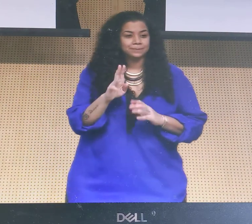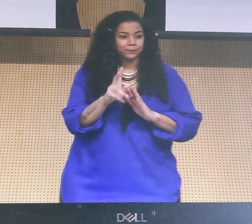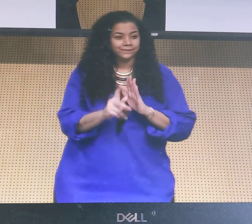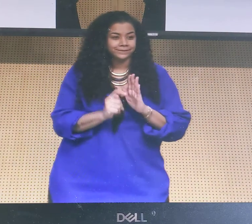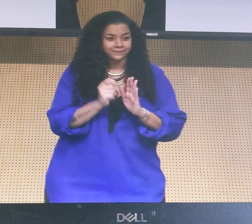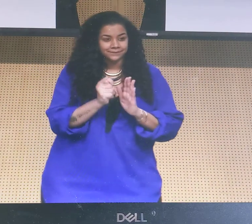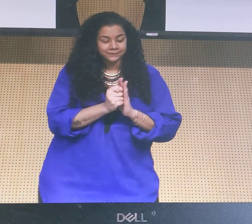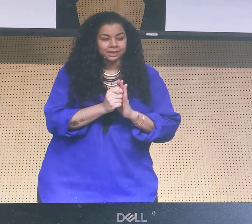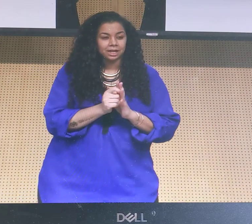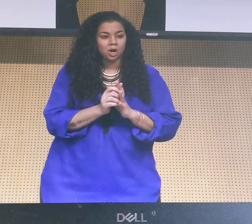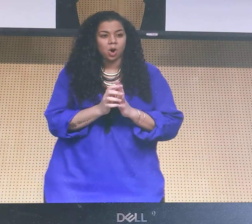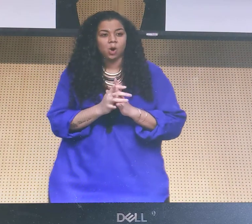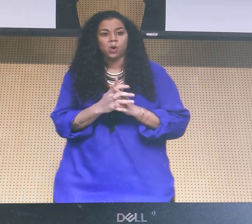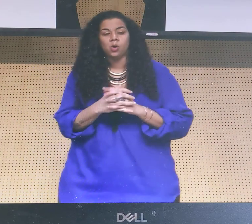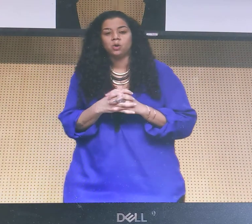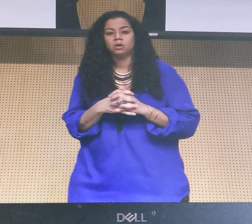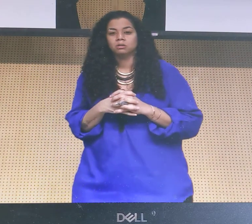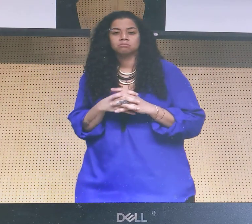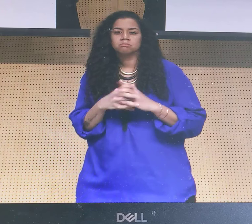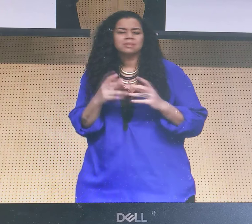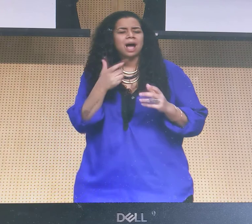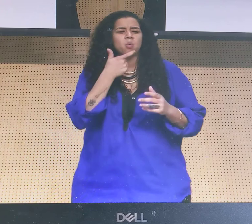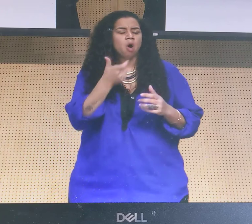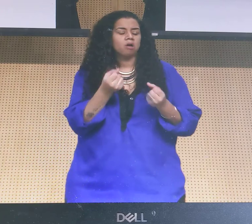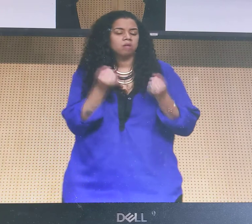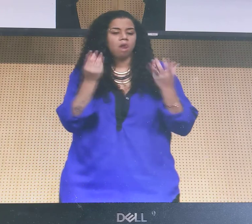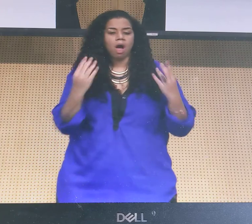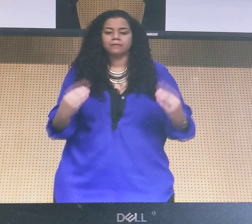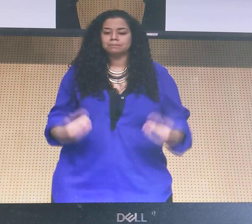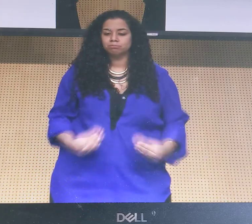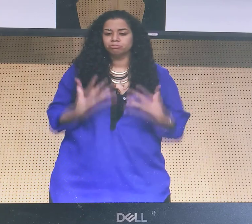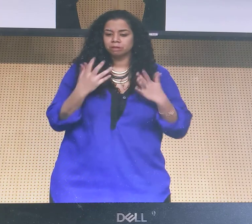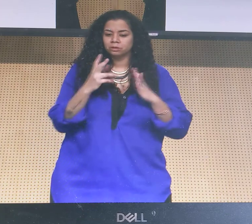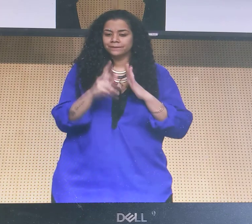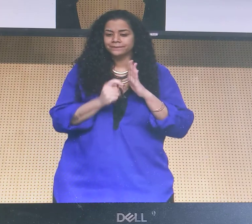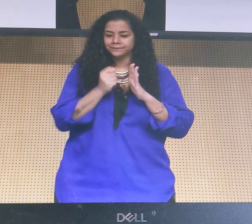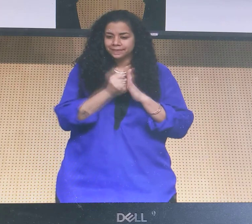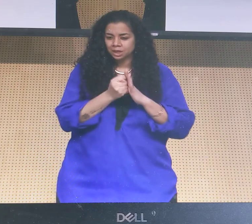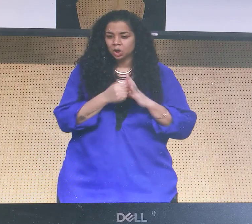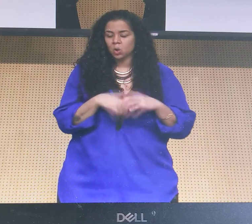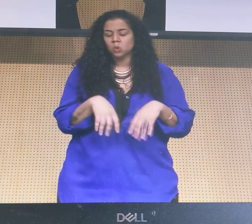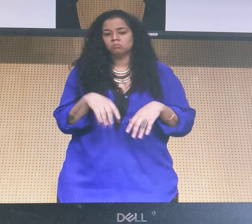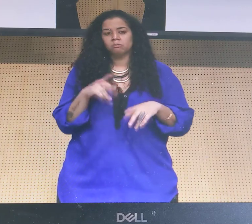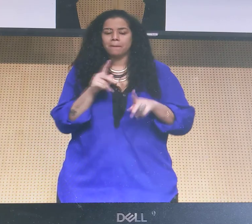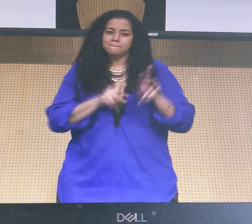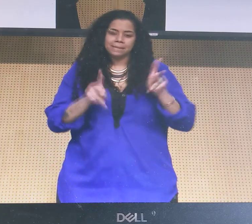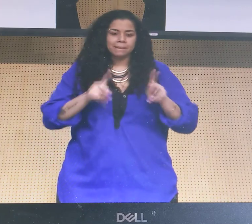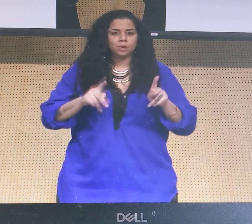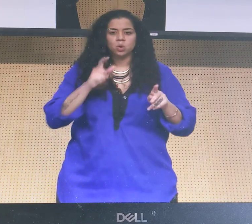So, I watched a Facebook video. I watch a lot of inspirational videos.